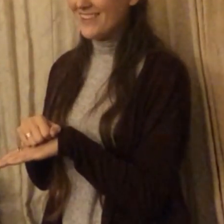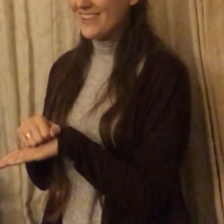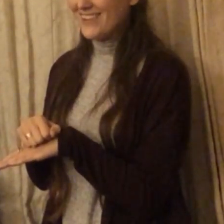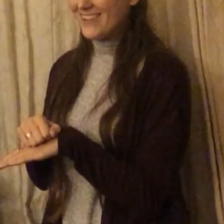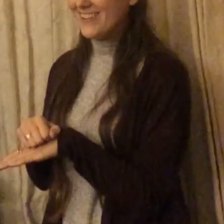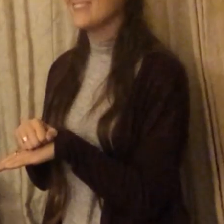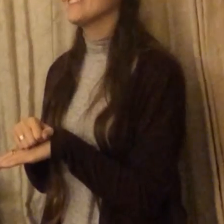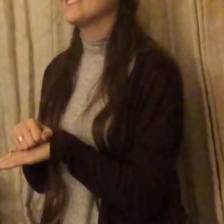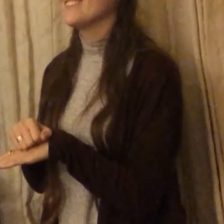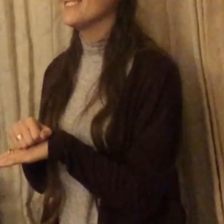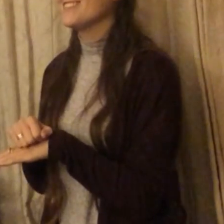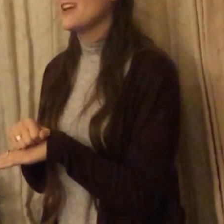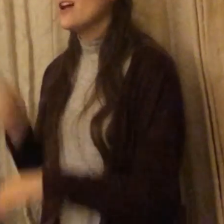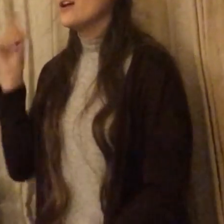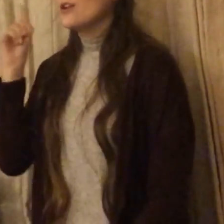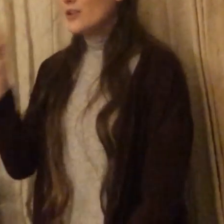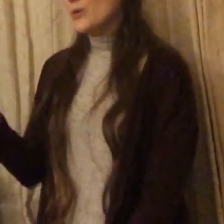Is you